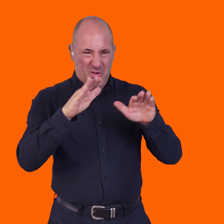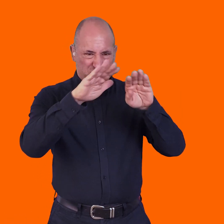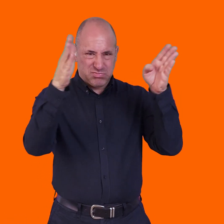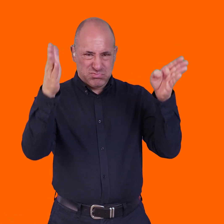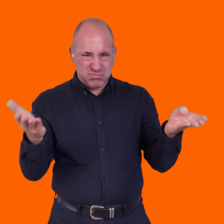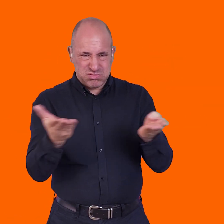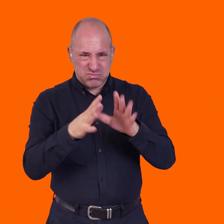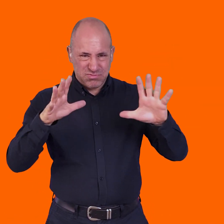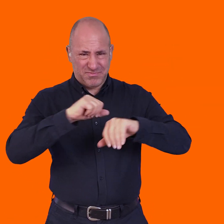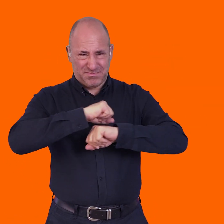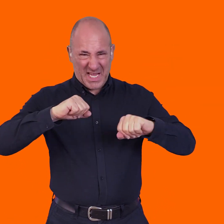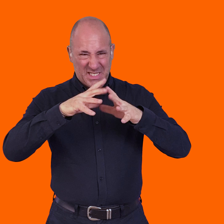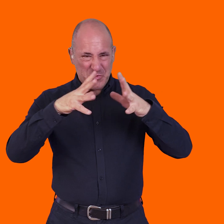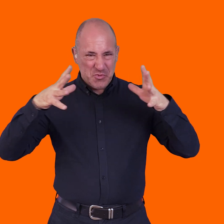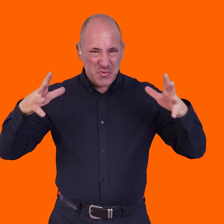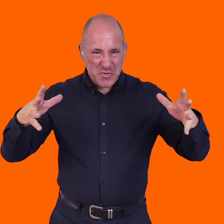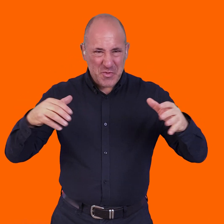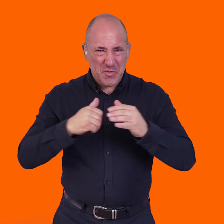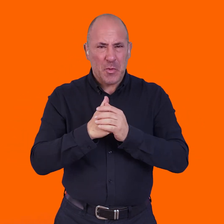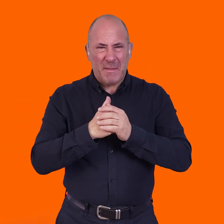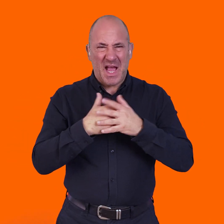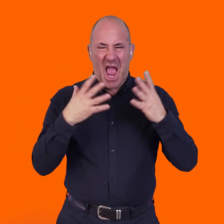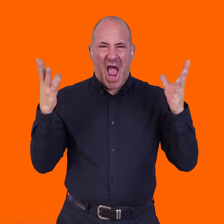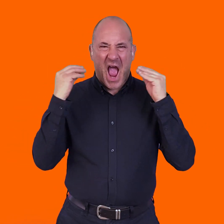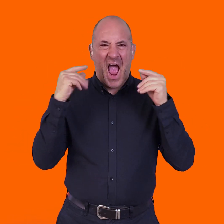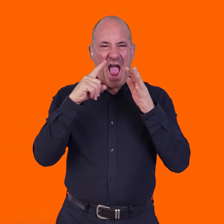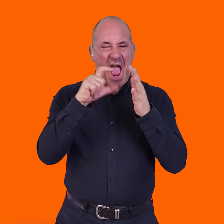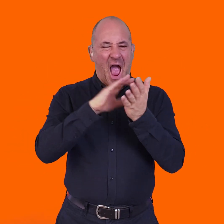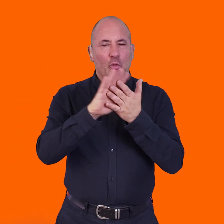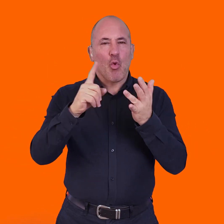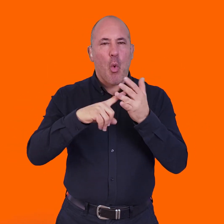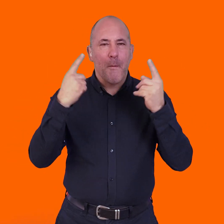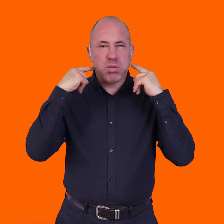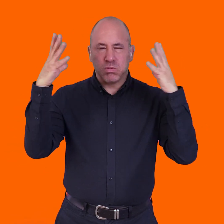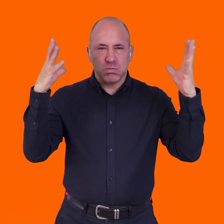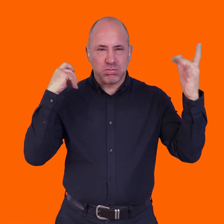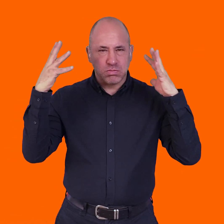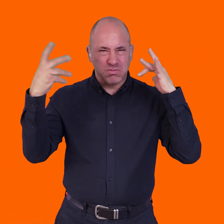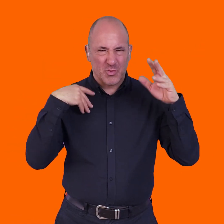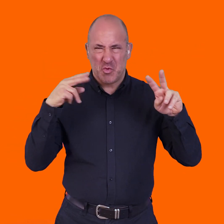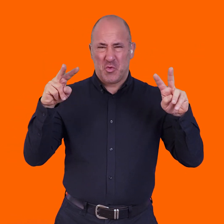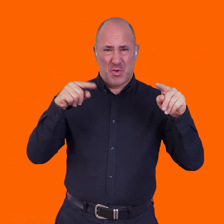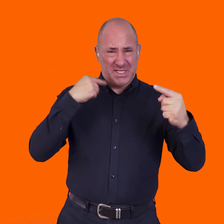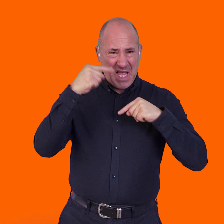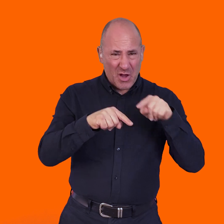consideration might have been to a certain type of aesthetic, and maybe they make it very vaulted, very spacious, so it's got like a really massive echo,